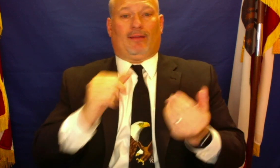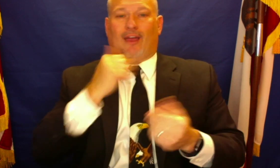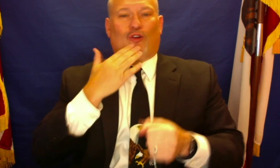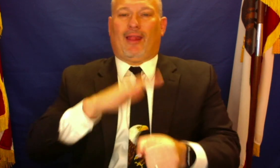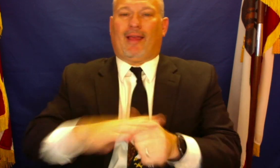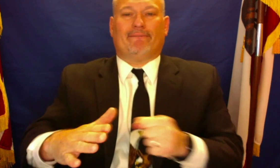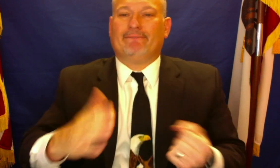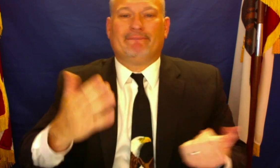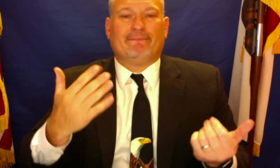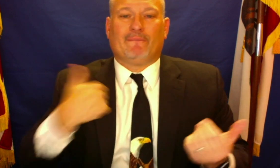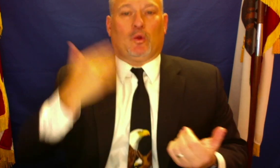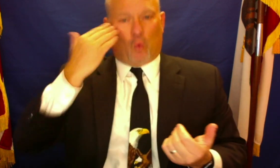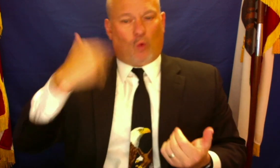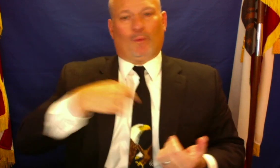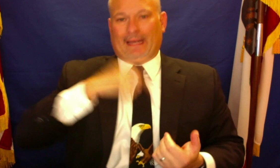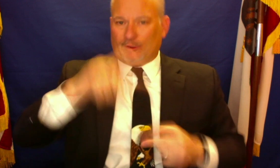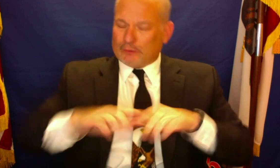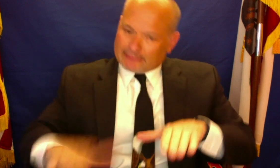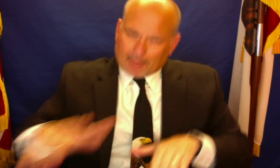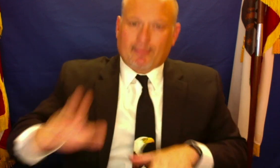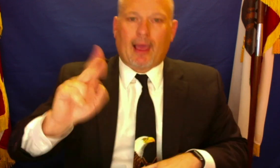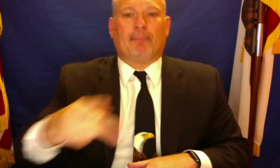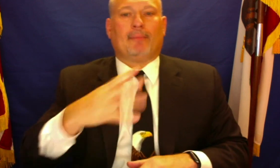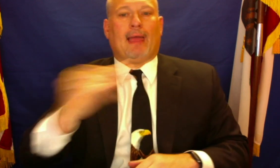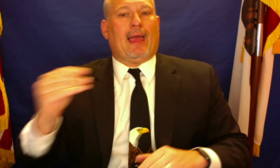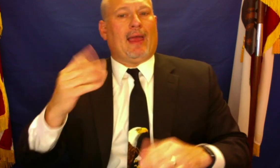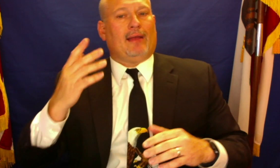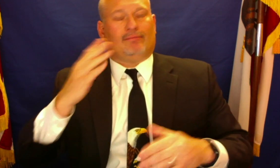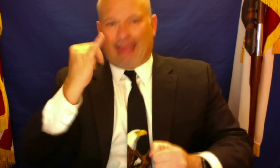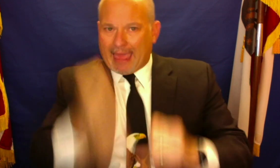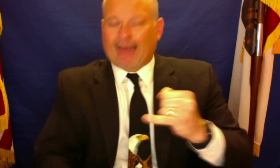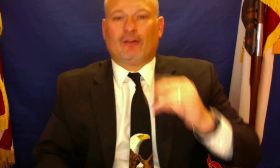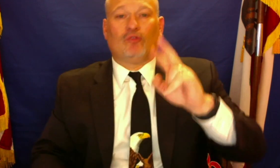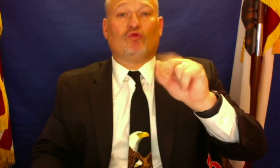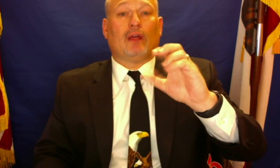is not enough knowing that all of us need to step up and end racial injustice.